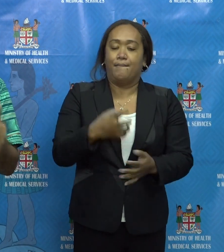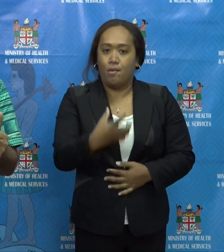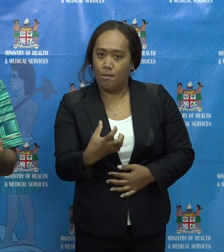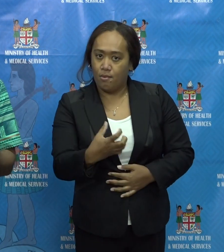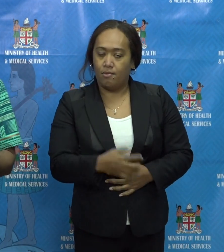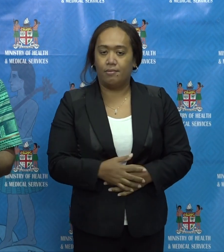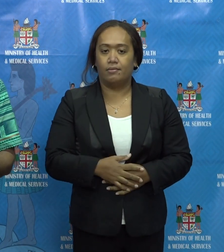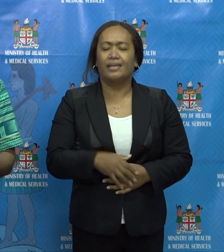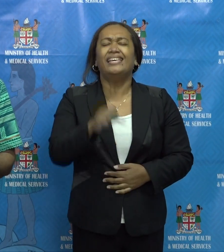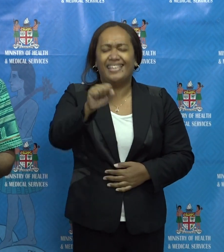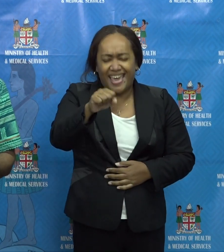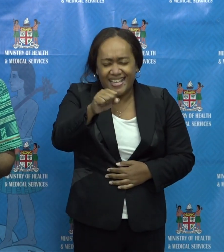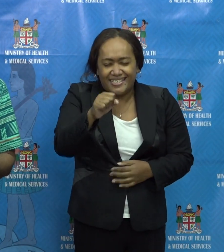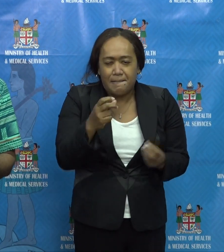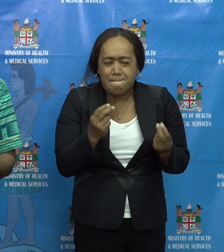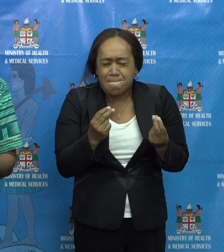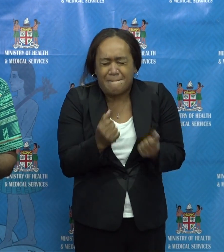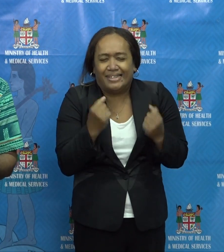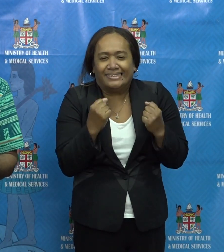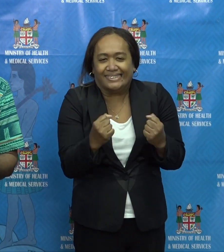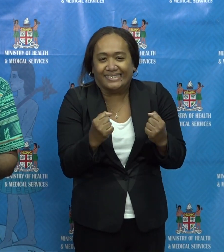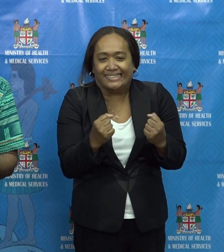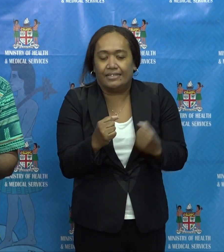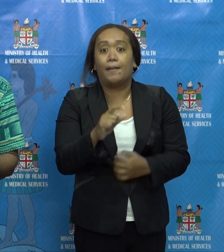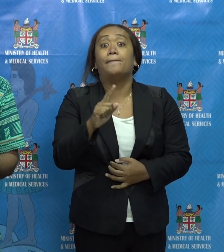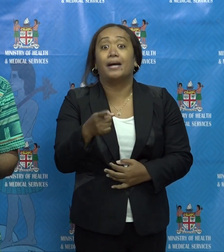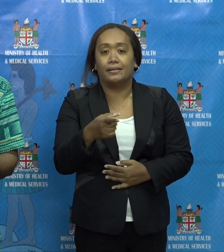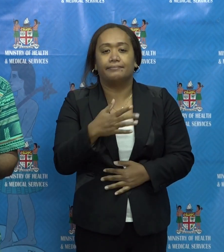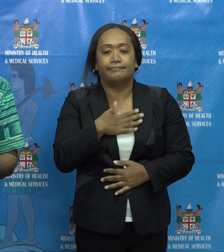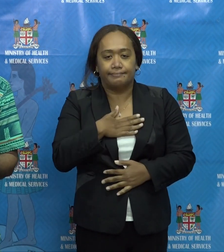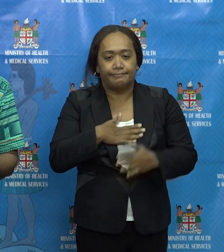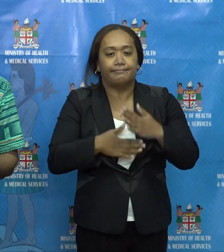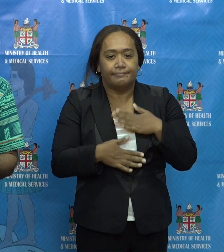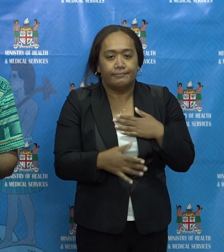glimmer of hope, the road ahead is still far from clear.